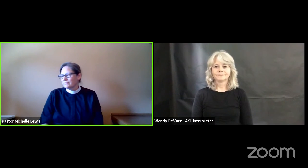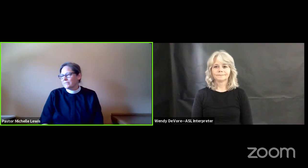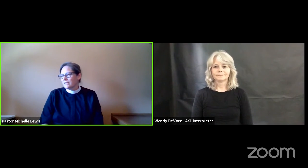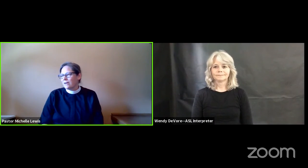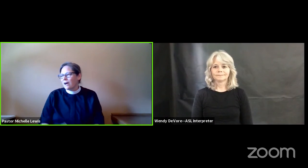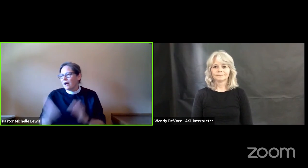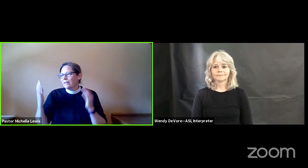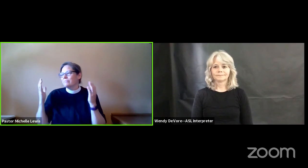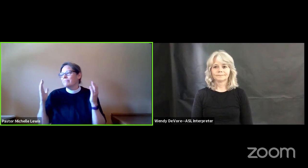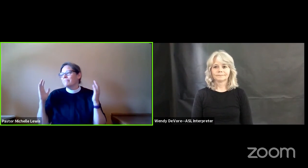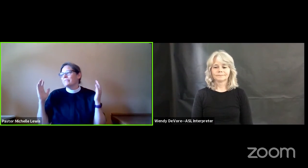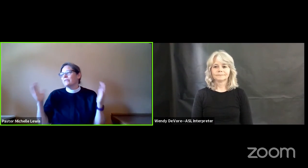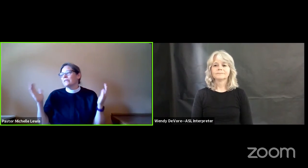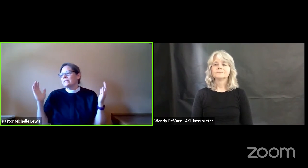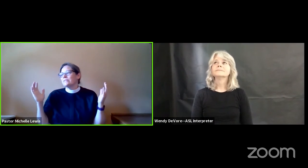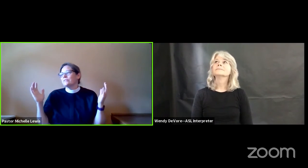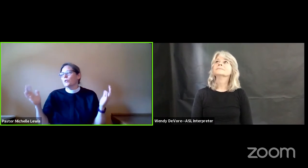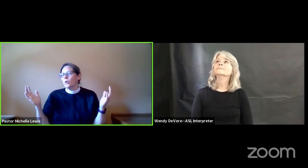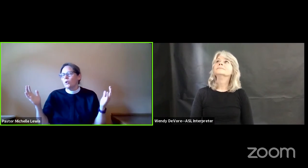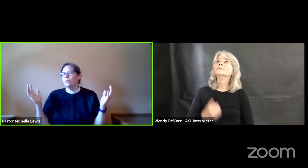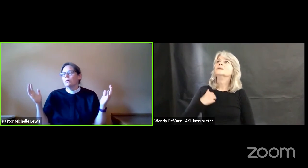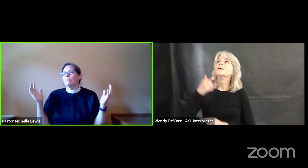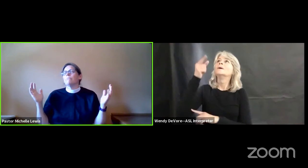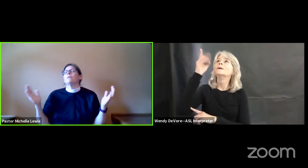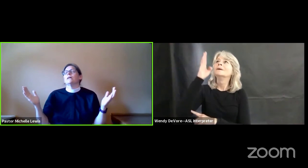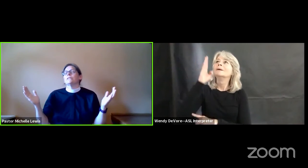God, there is so much.